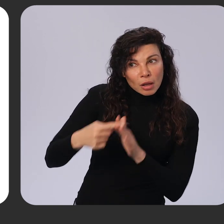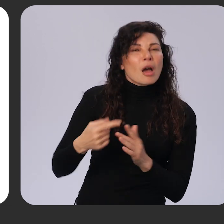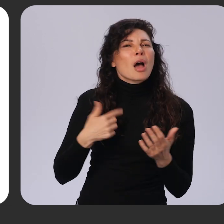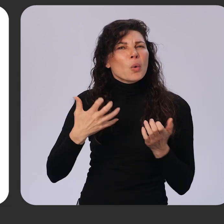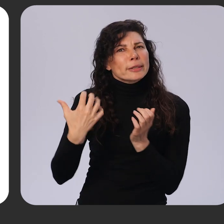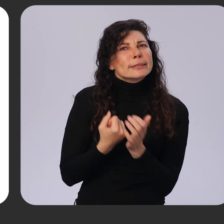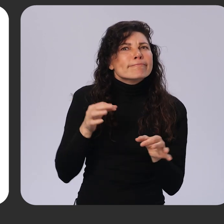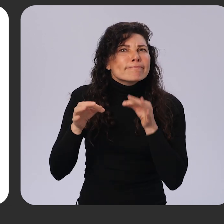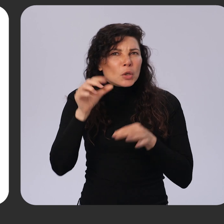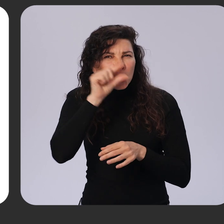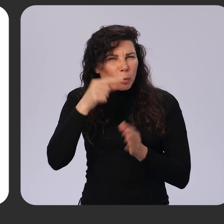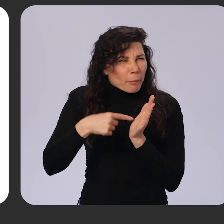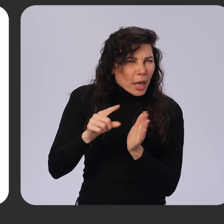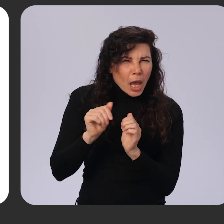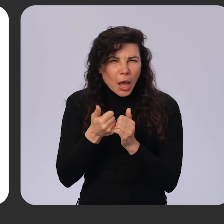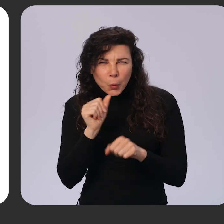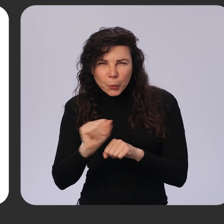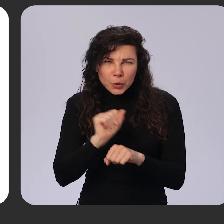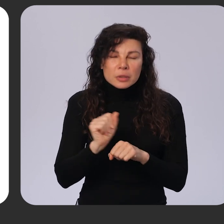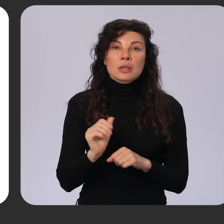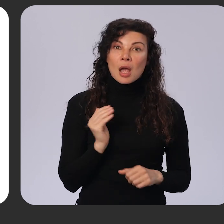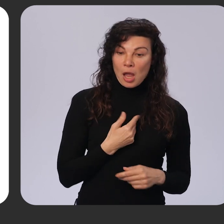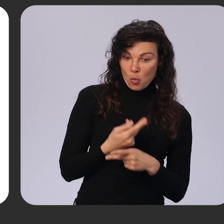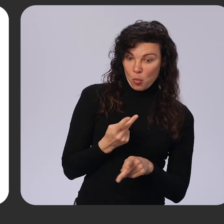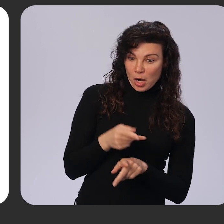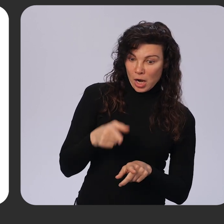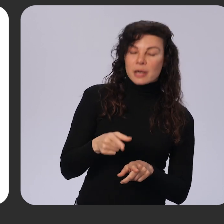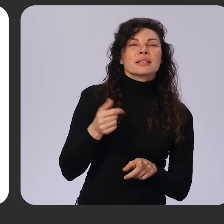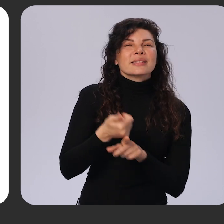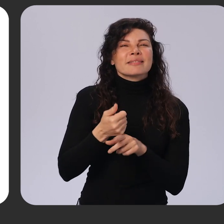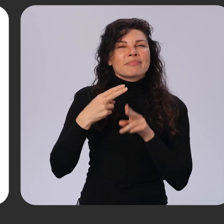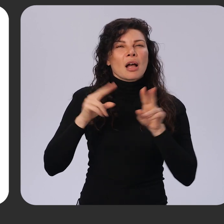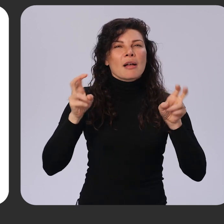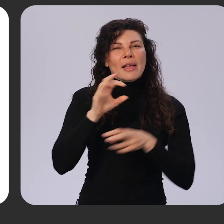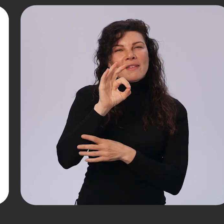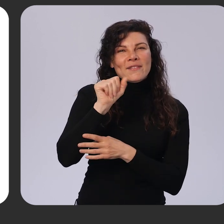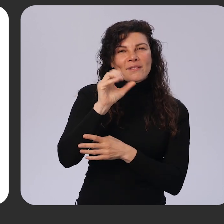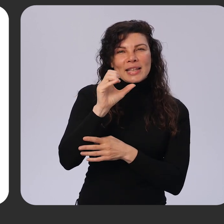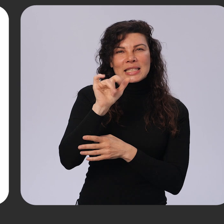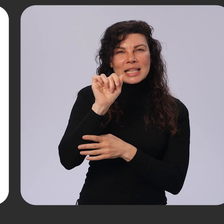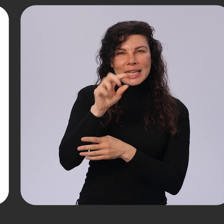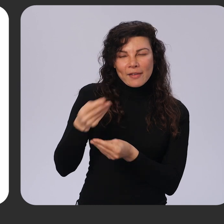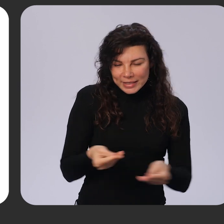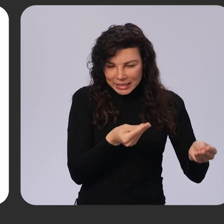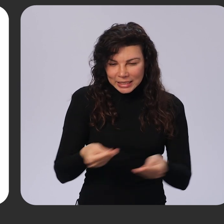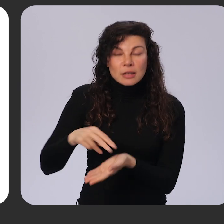how Google Pay works. Our product works on a facilitated model. That means we securely transfers